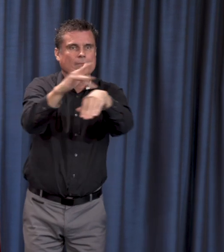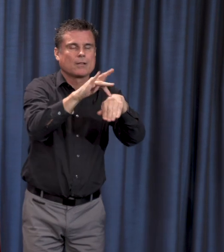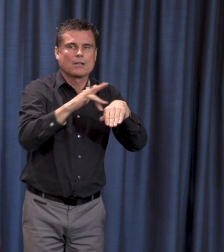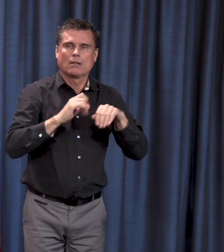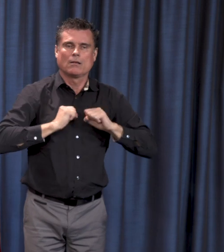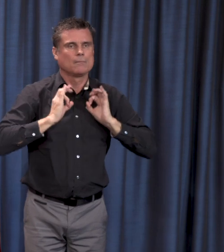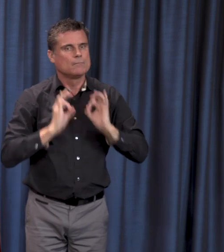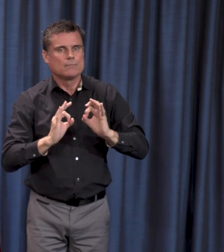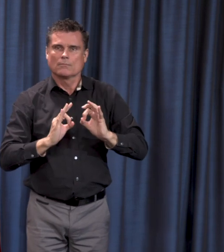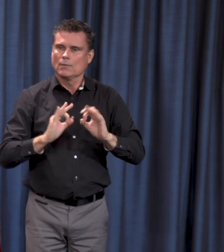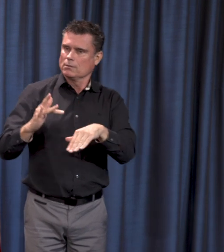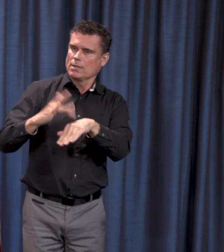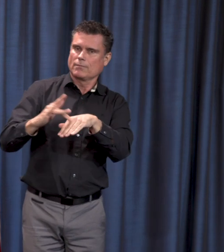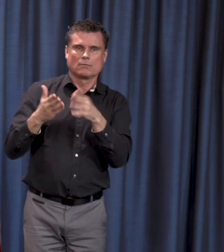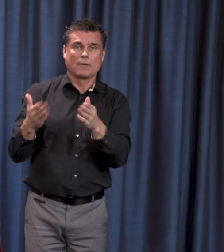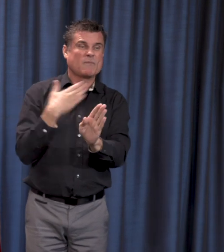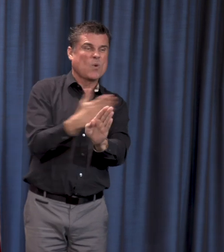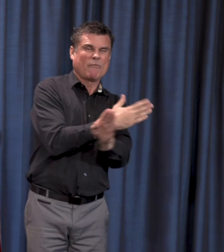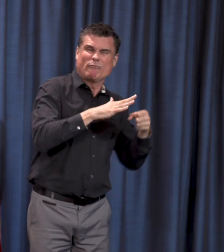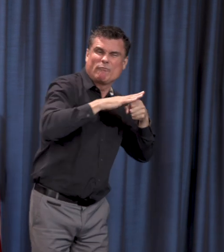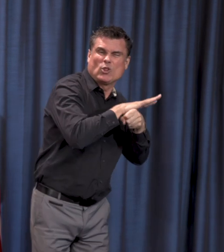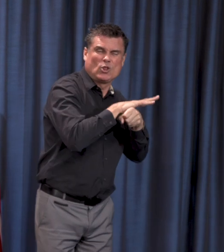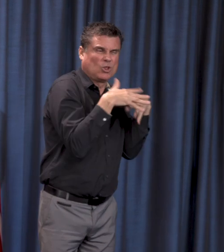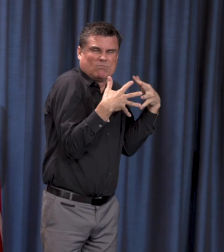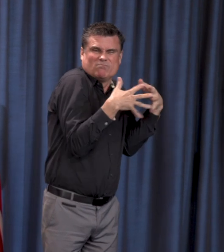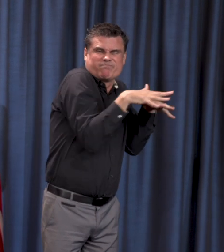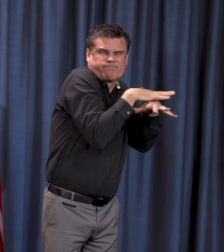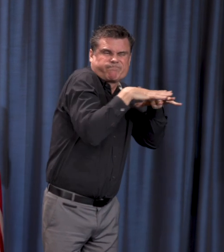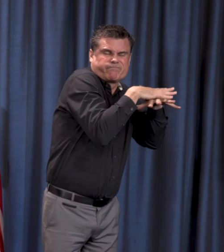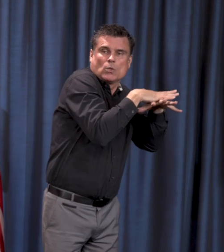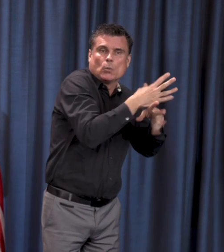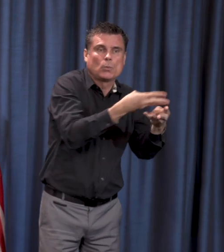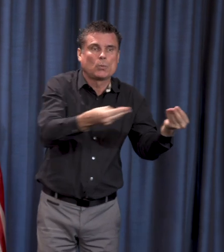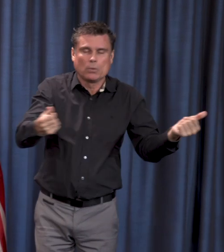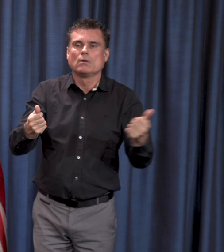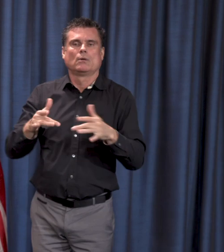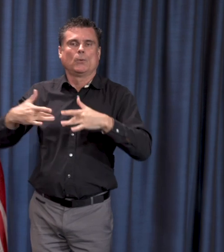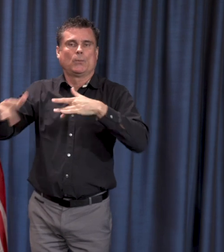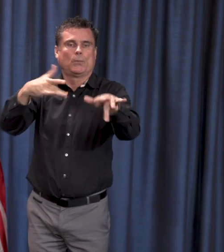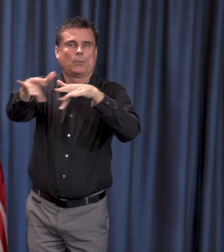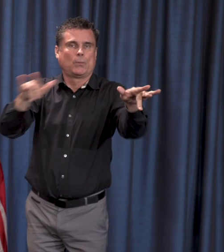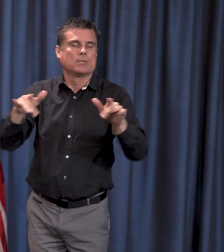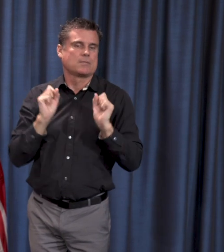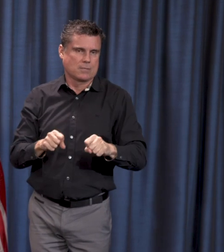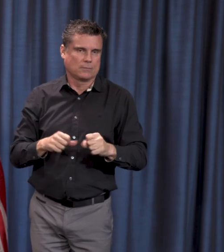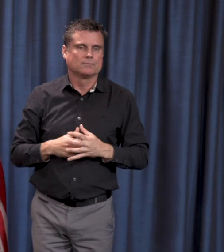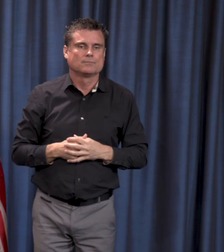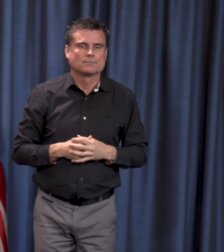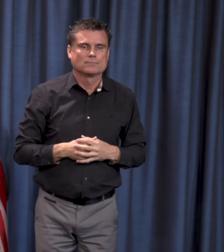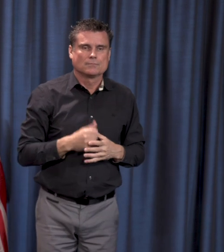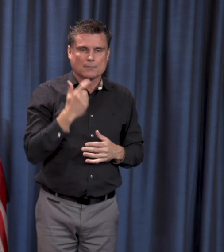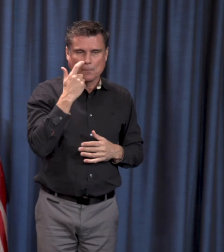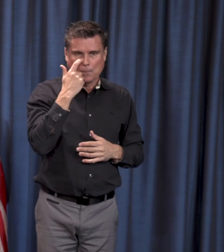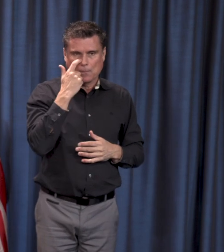addition, the critical care bed, occupancy capacity, high occupancy critical care beds, which have also increased in numbers in the last few days